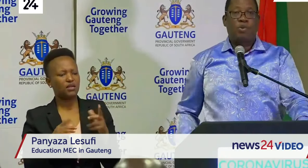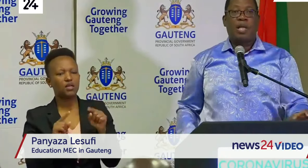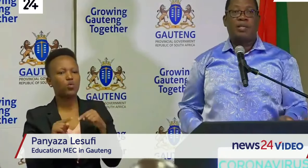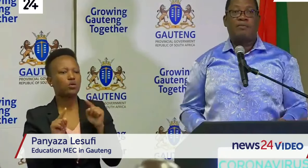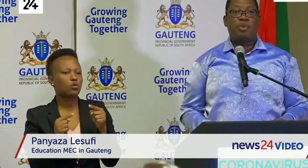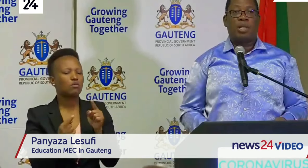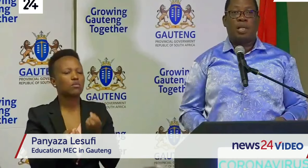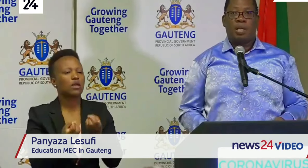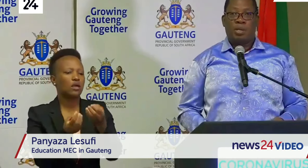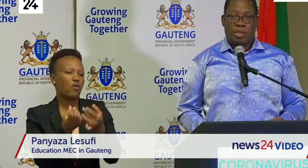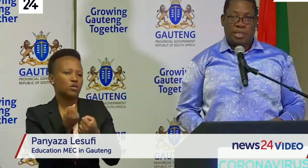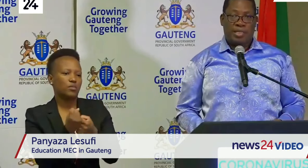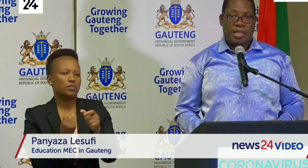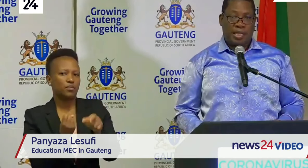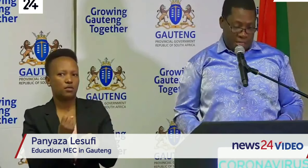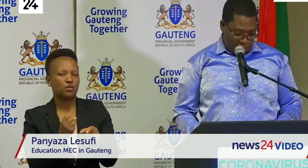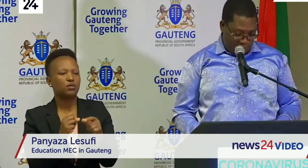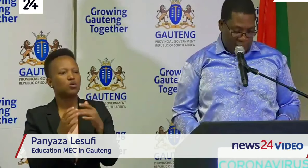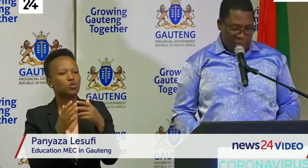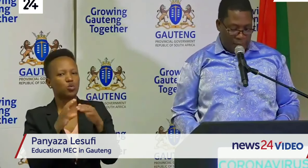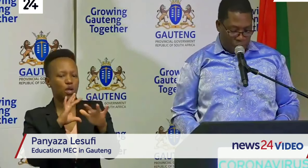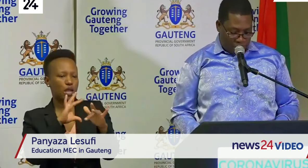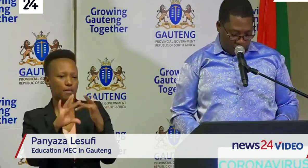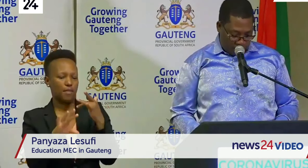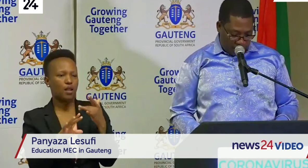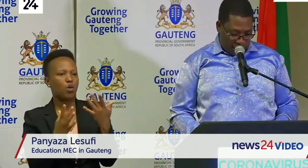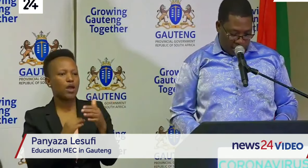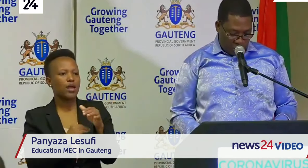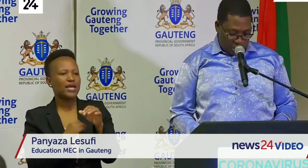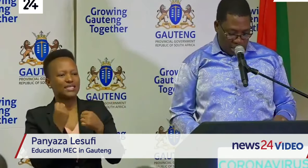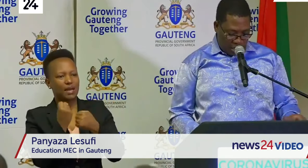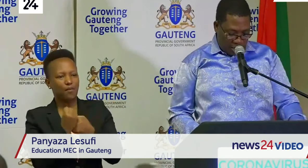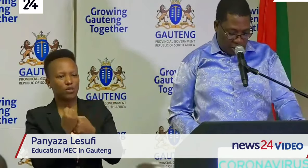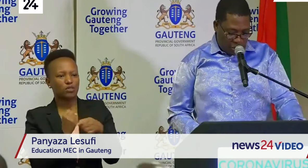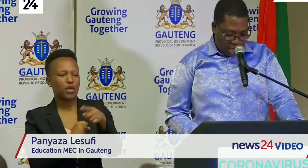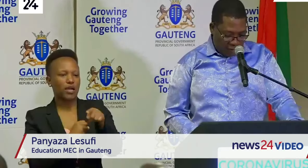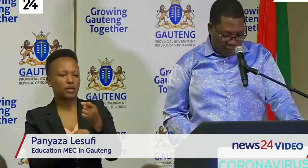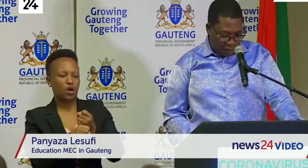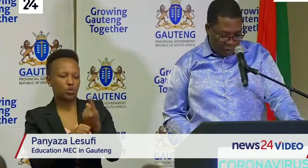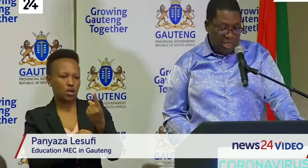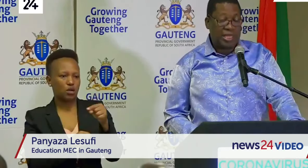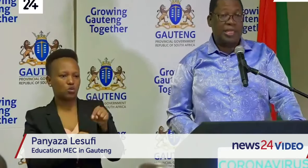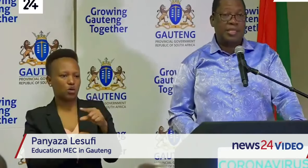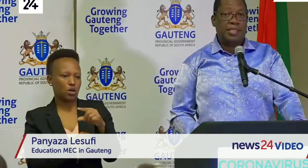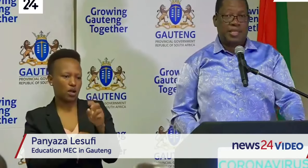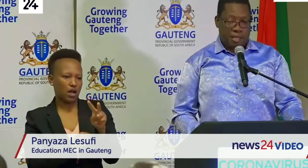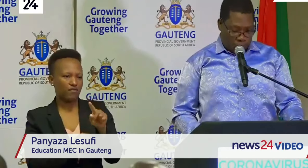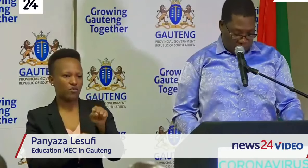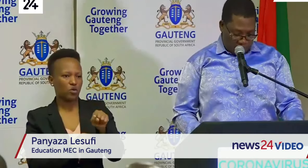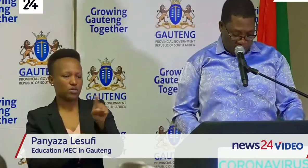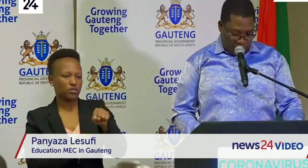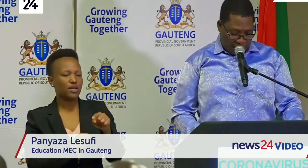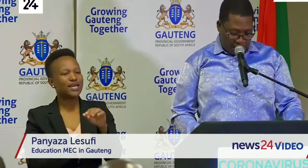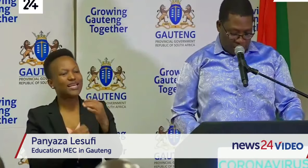that particular individual you can just send an email at support at gowding.gov.za that's